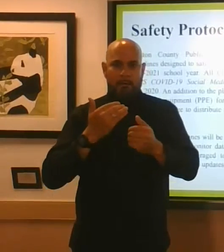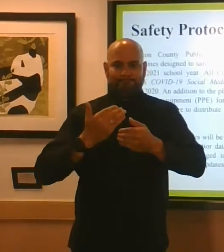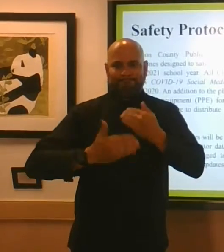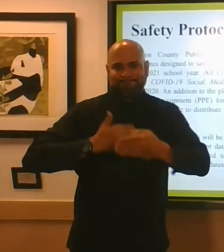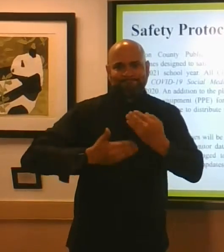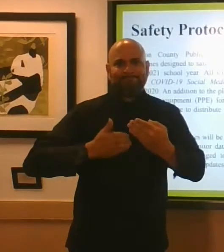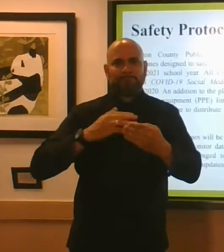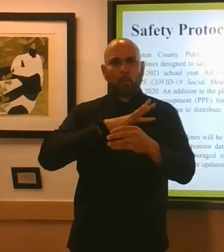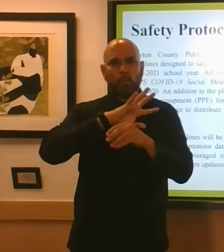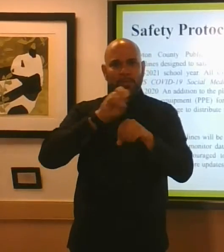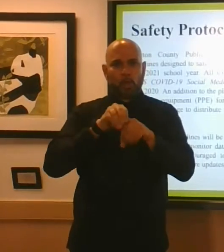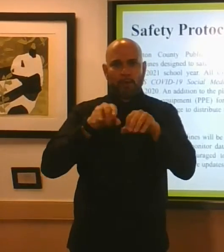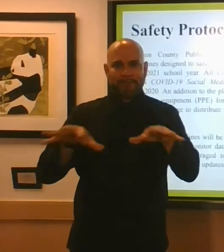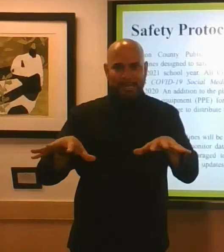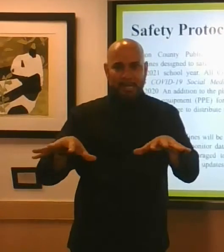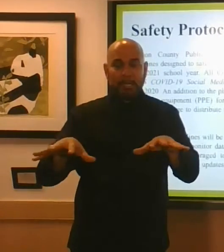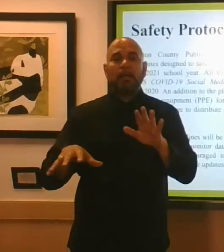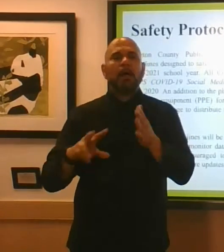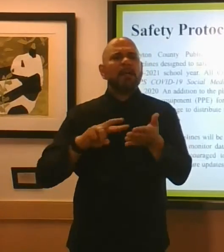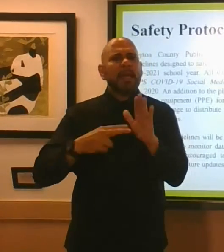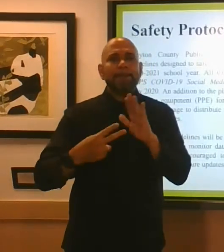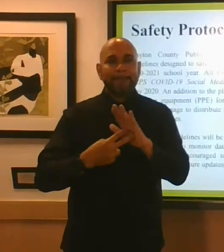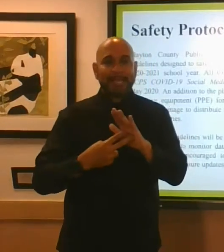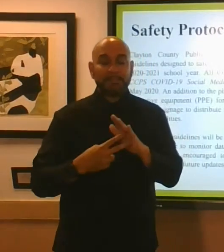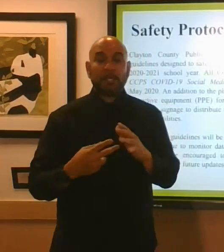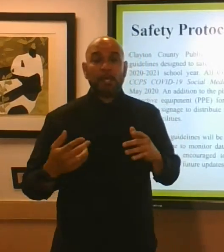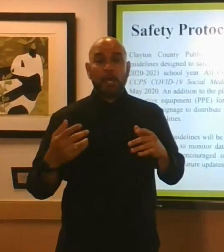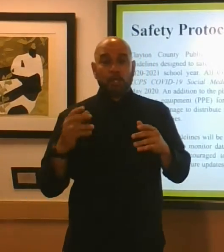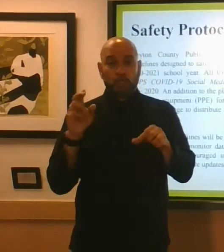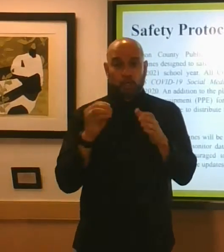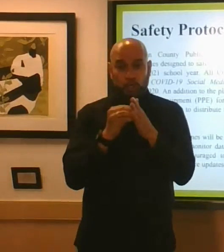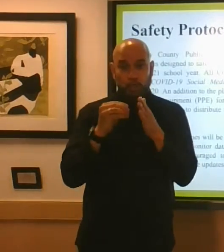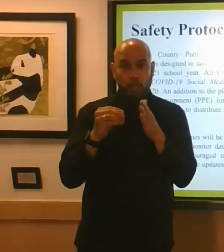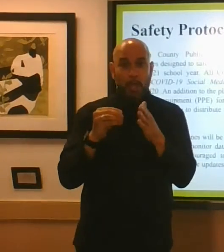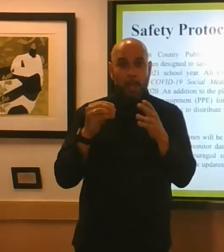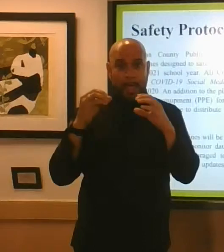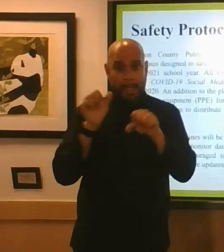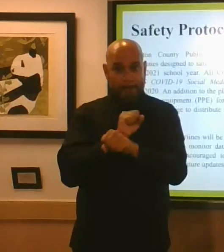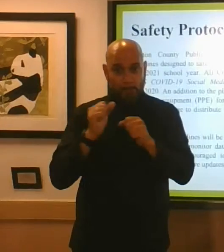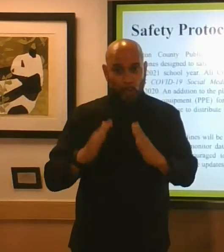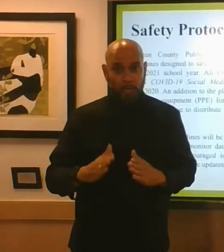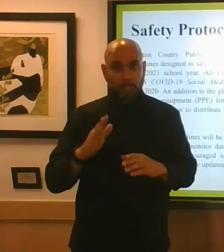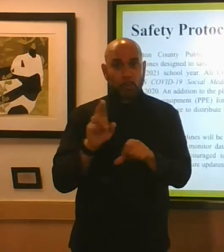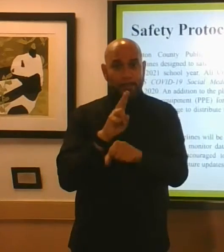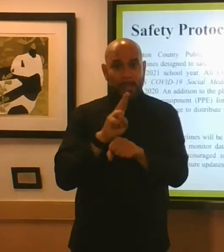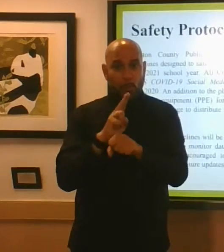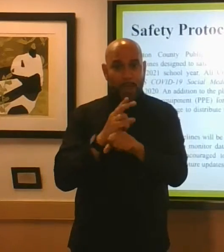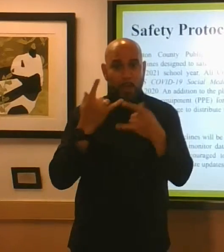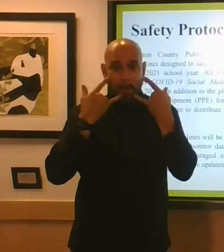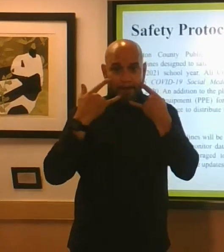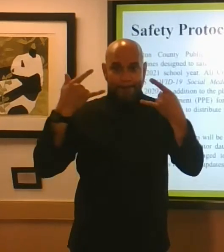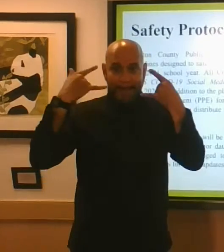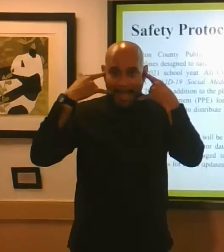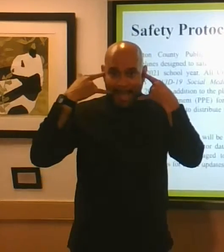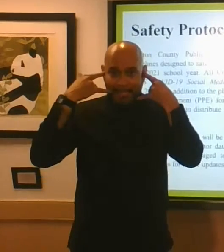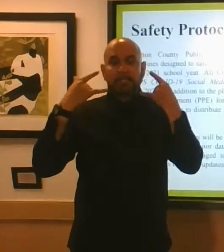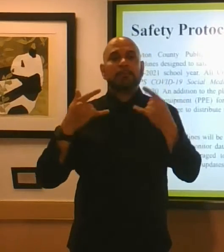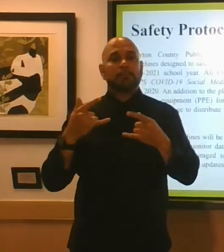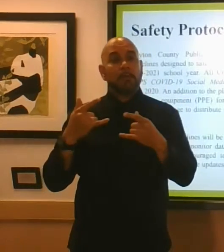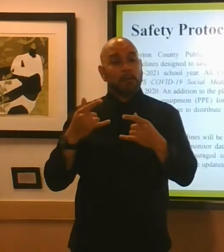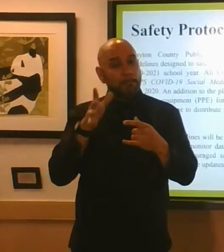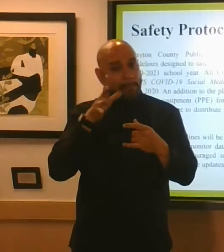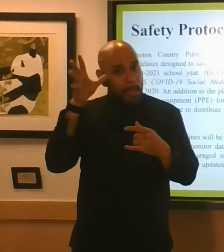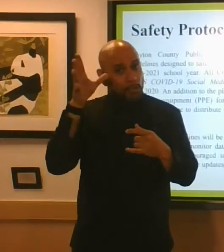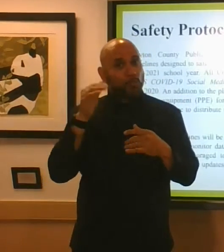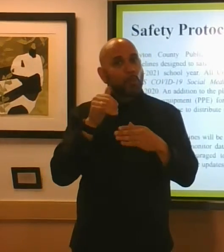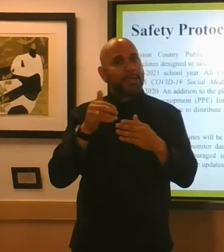employees will be wearing masks students parents we're encouraging you to send them to school with masks masks and we are going